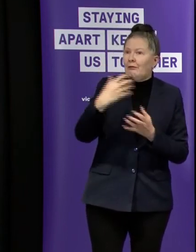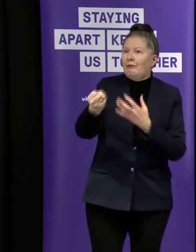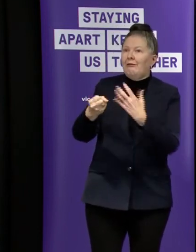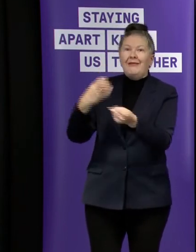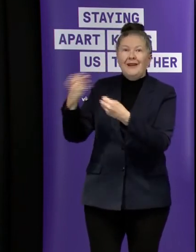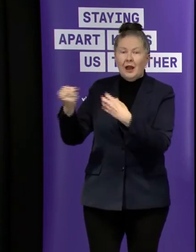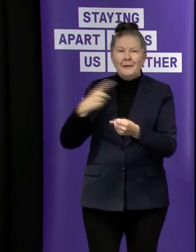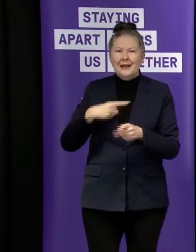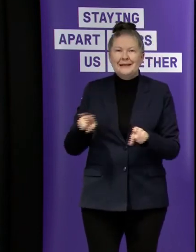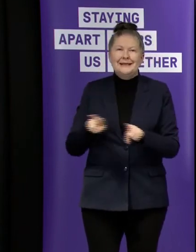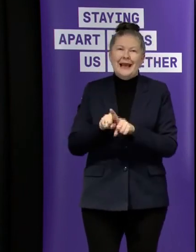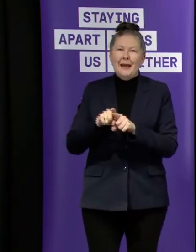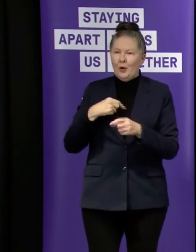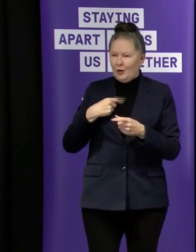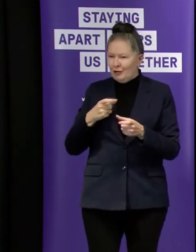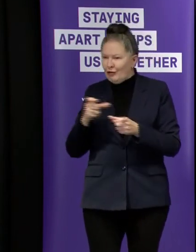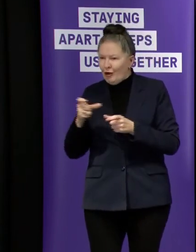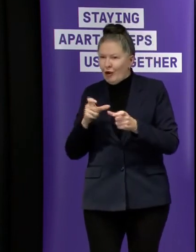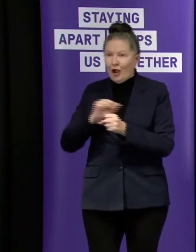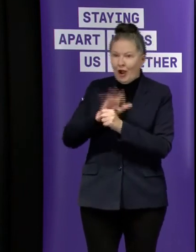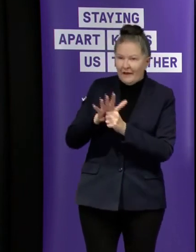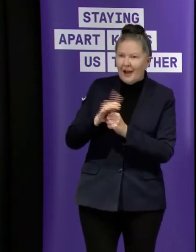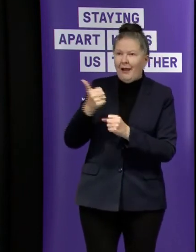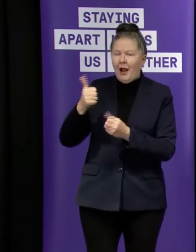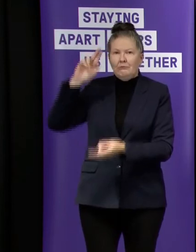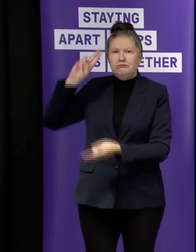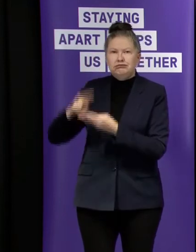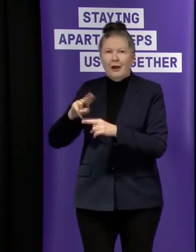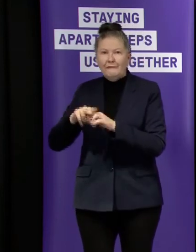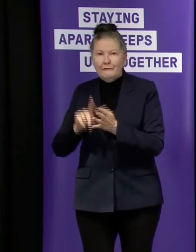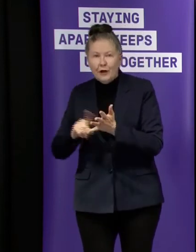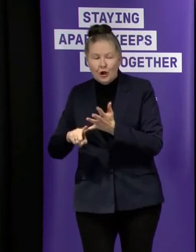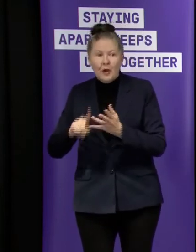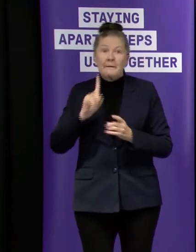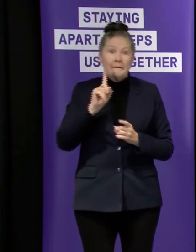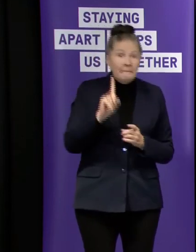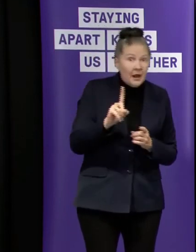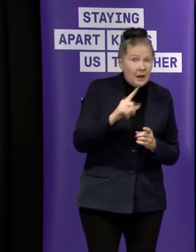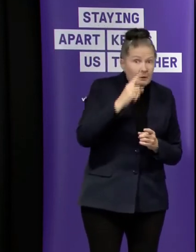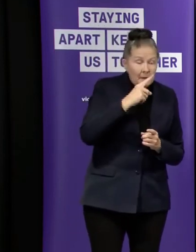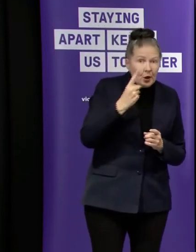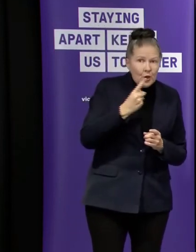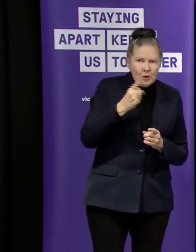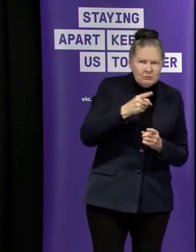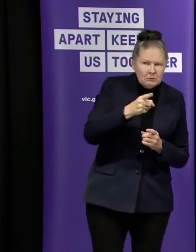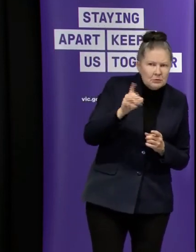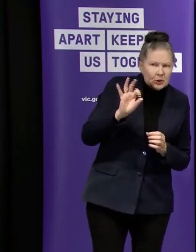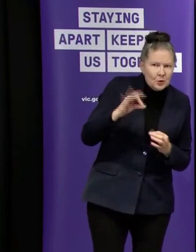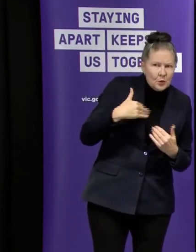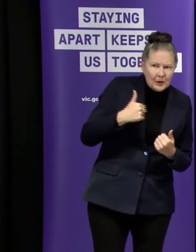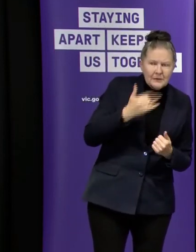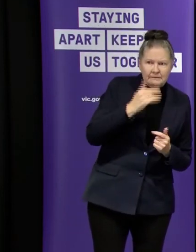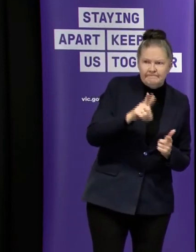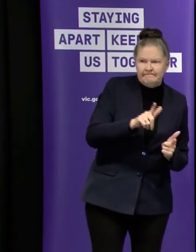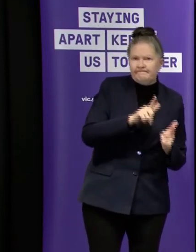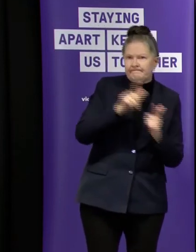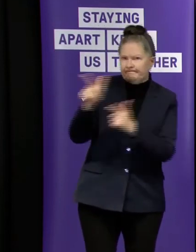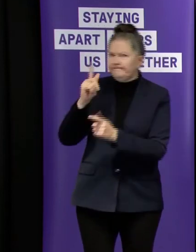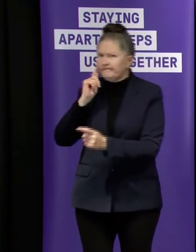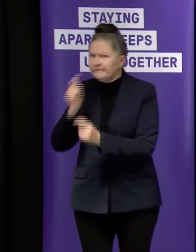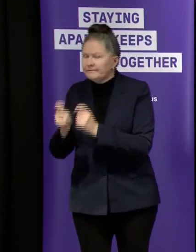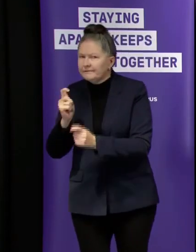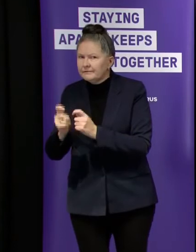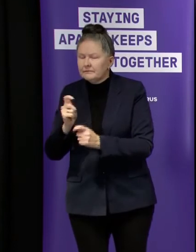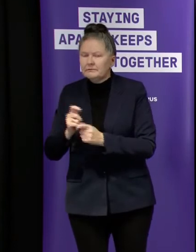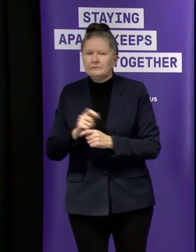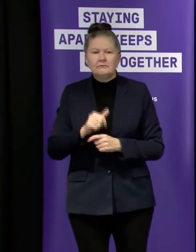covert as well um but um it's also important that we encourage people who might be unwell to um to get out there we do know that for example